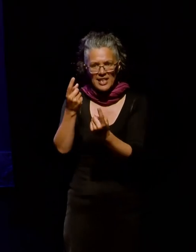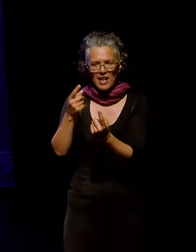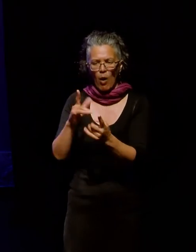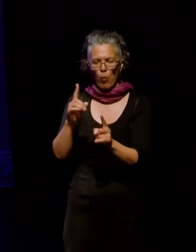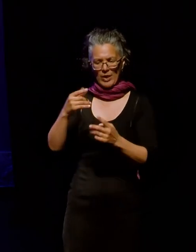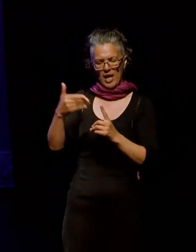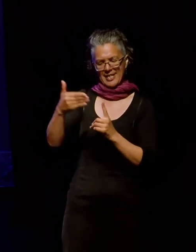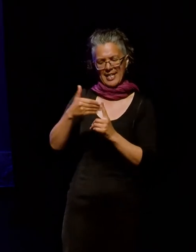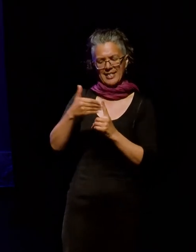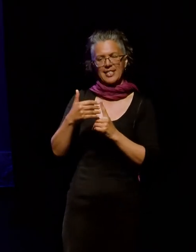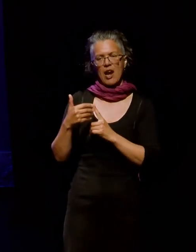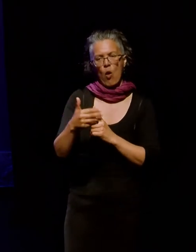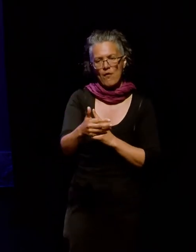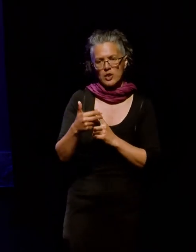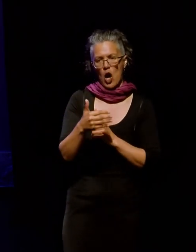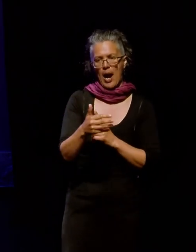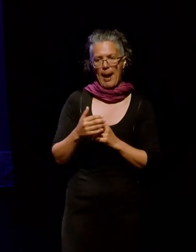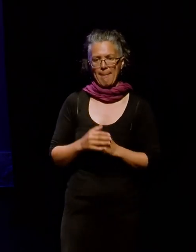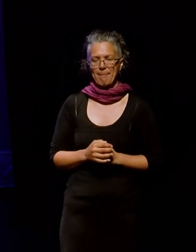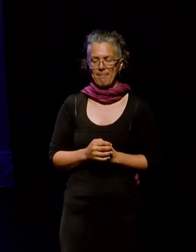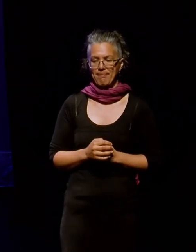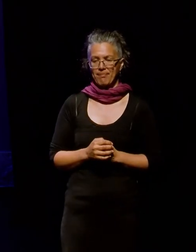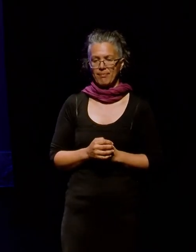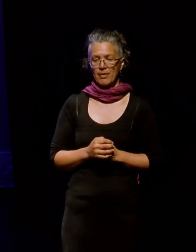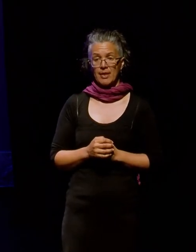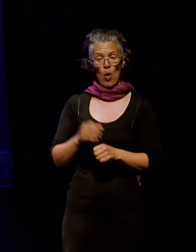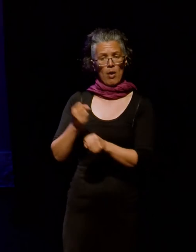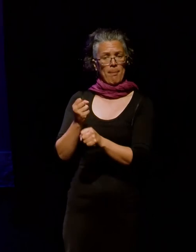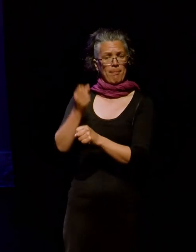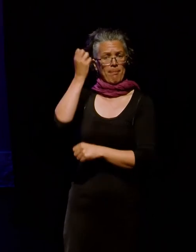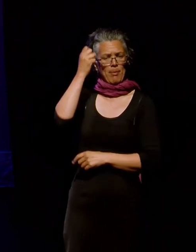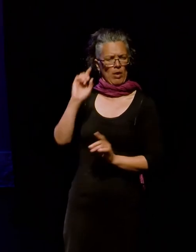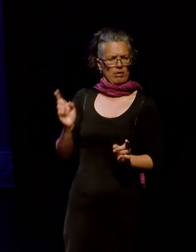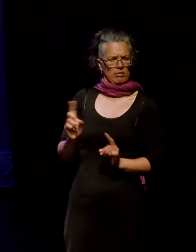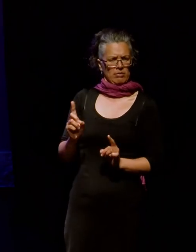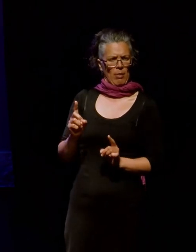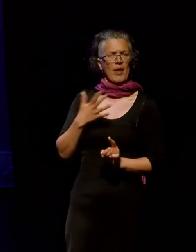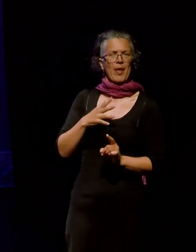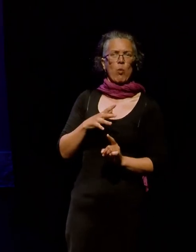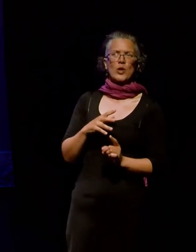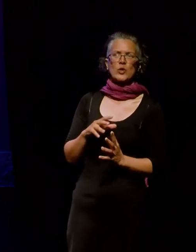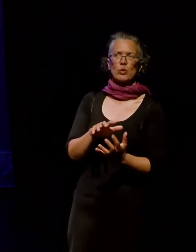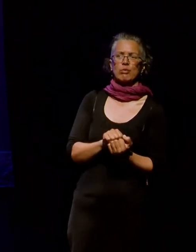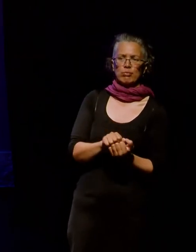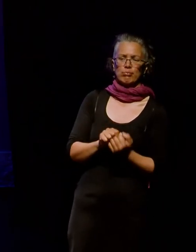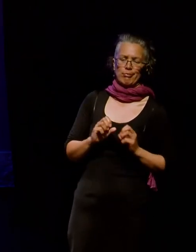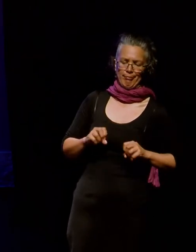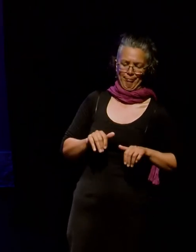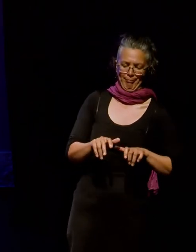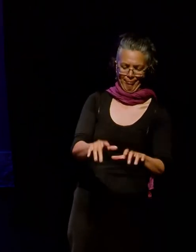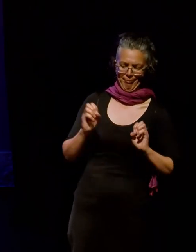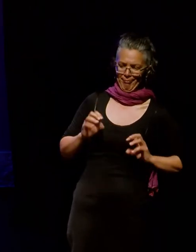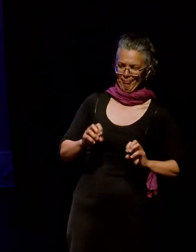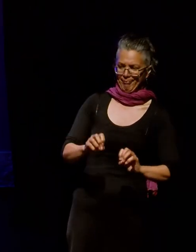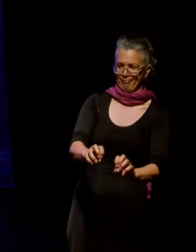So the concept of memory making is underpinned by a desire or drive to archive, which is described here as archivalisation,